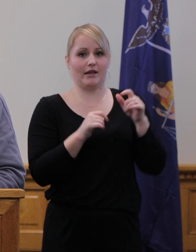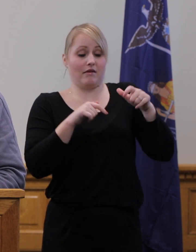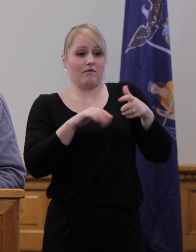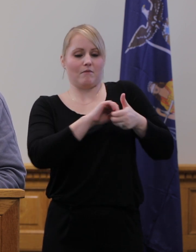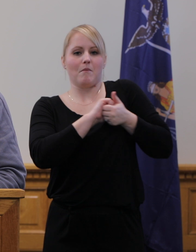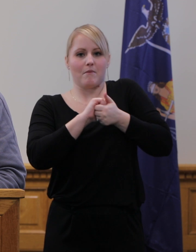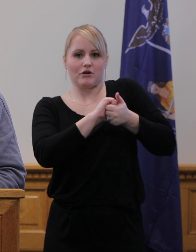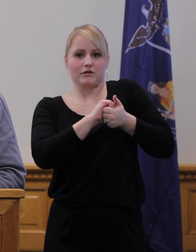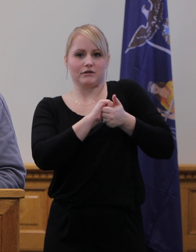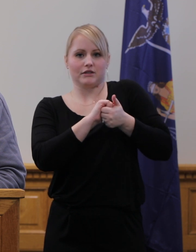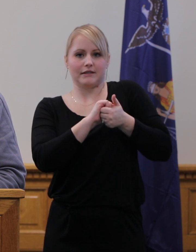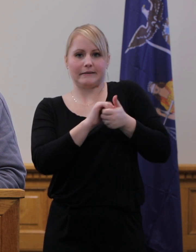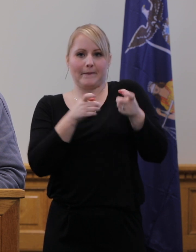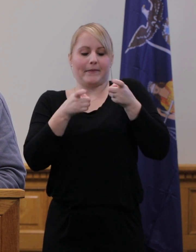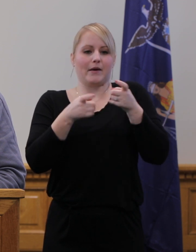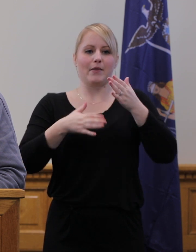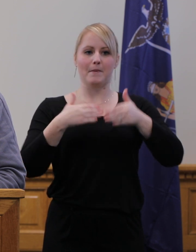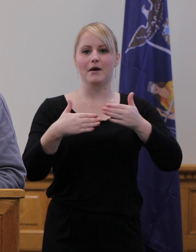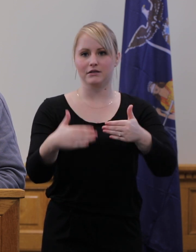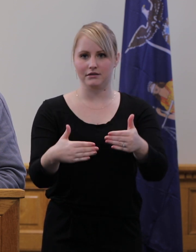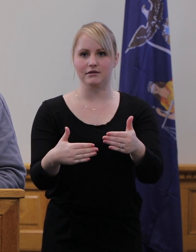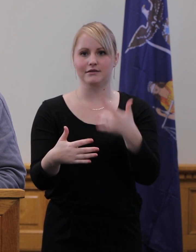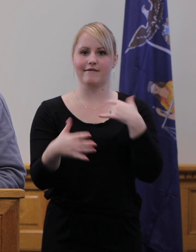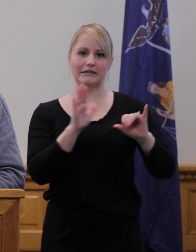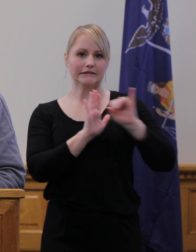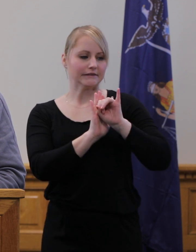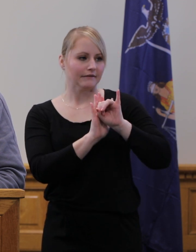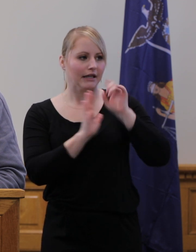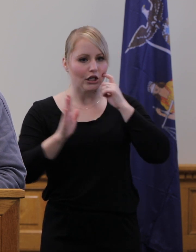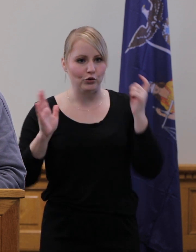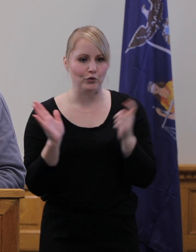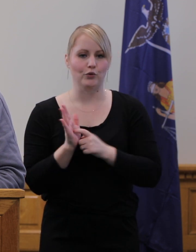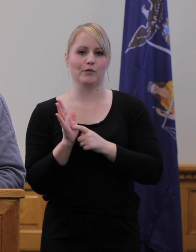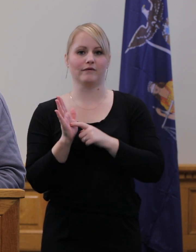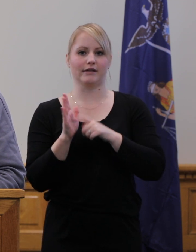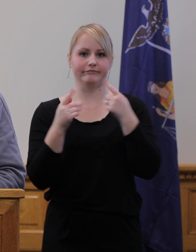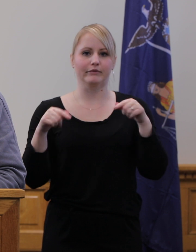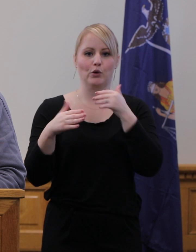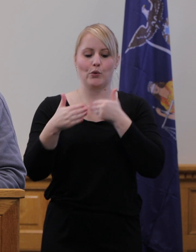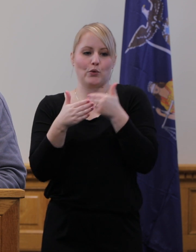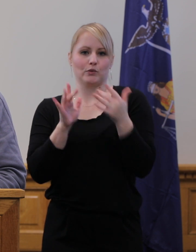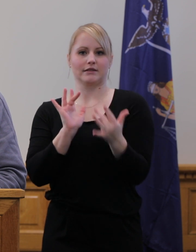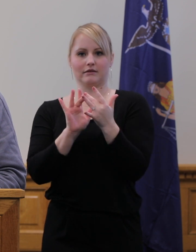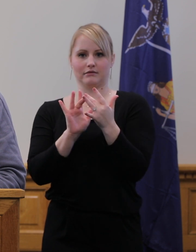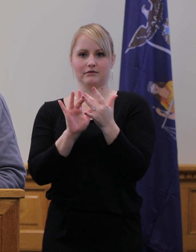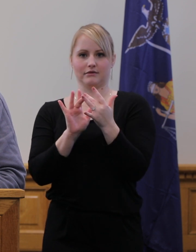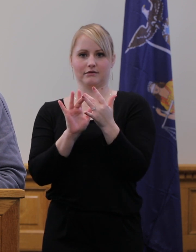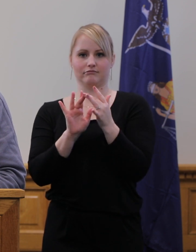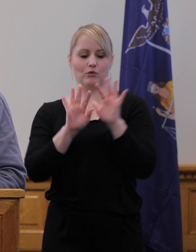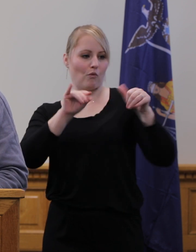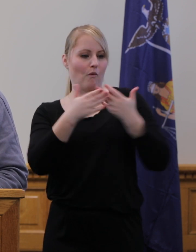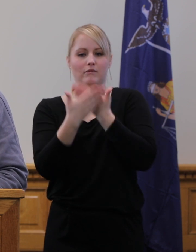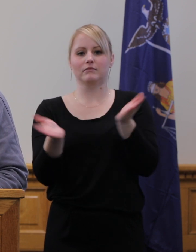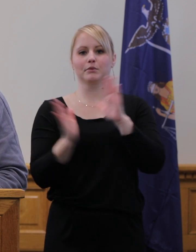partnership facilitates the process of identifying and notifying close contacts. All public school districts in the county are on board.